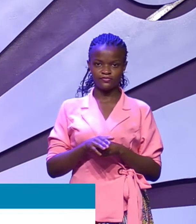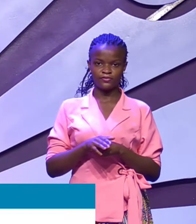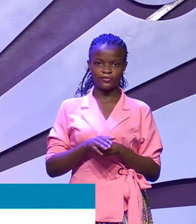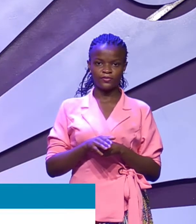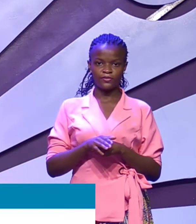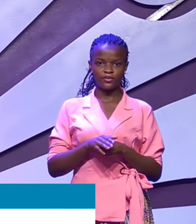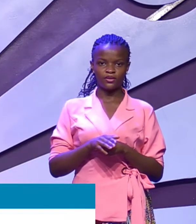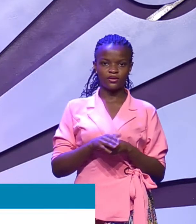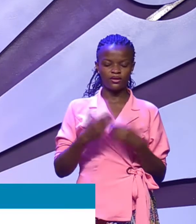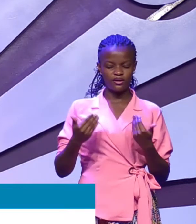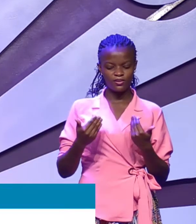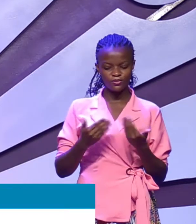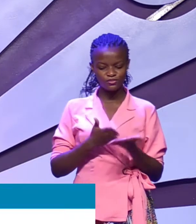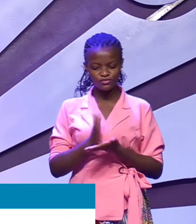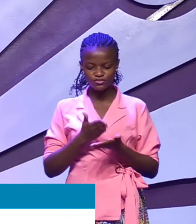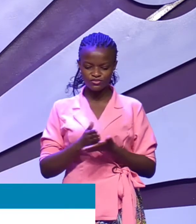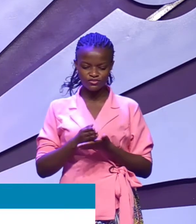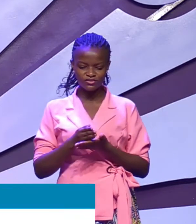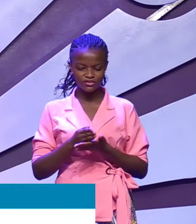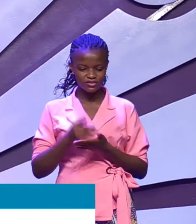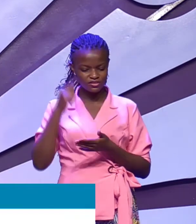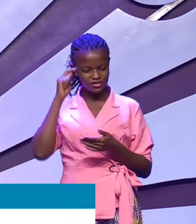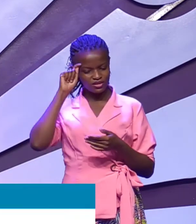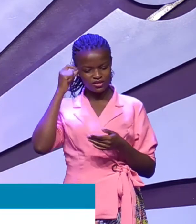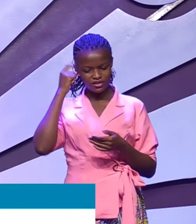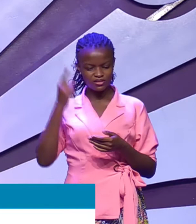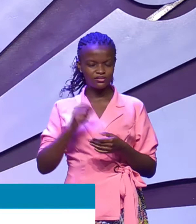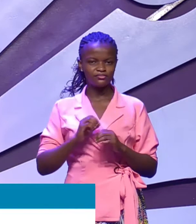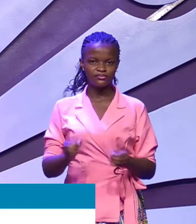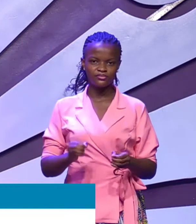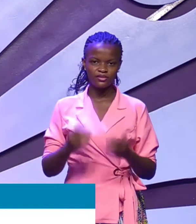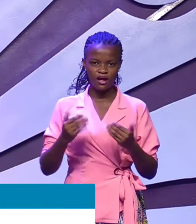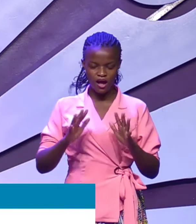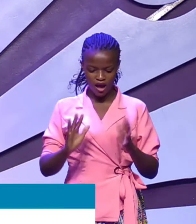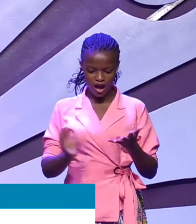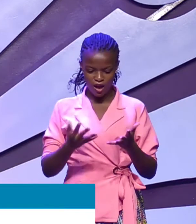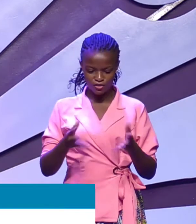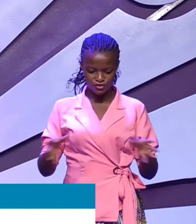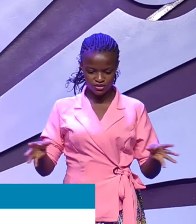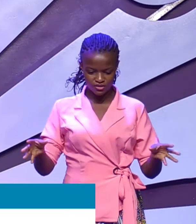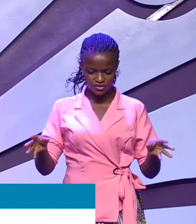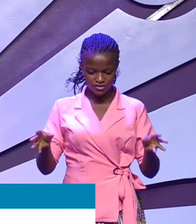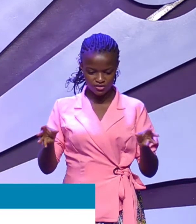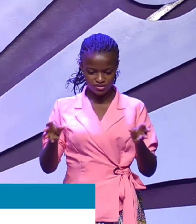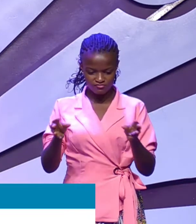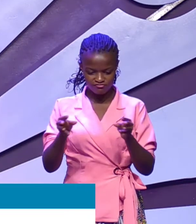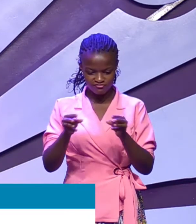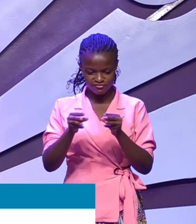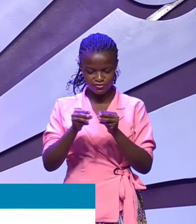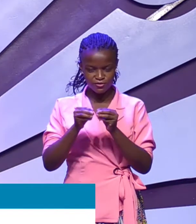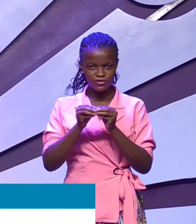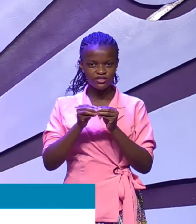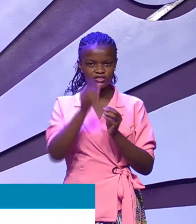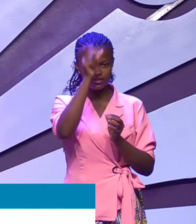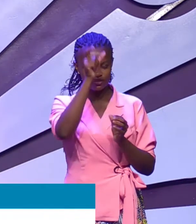It doesn't make sense. How do you make that the climax of the book, of the